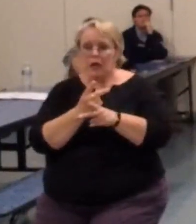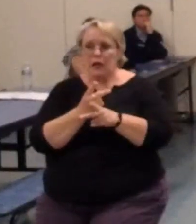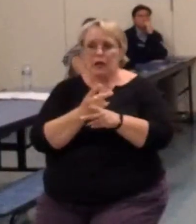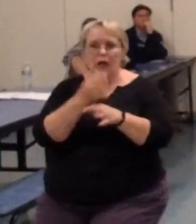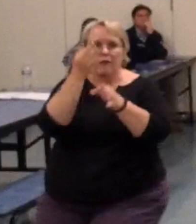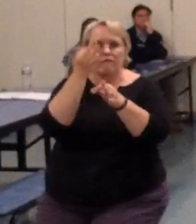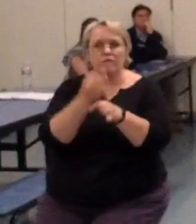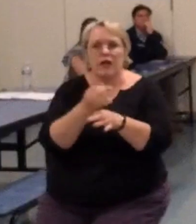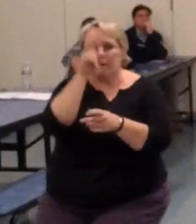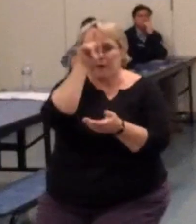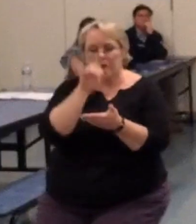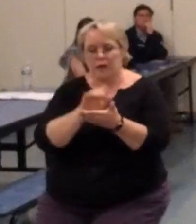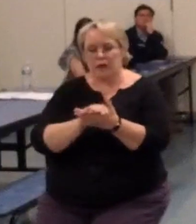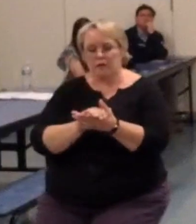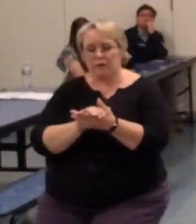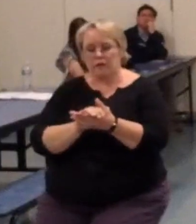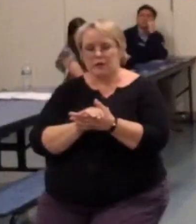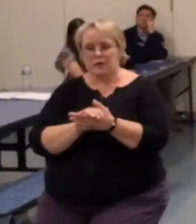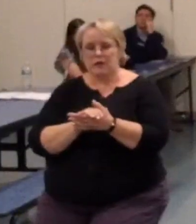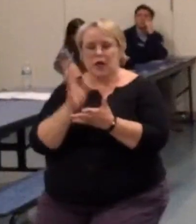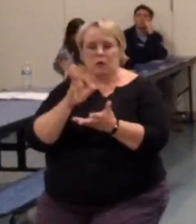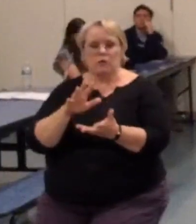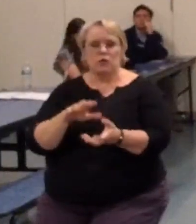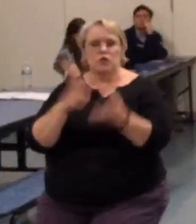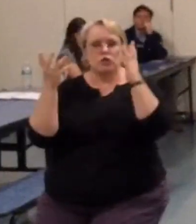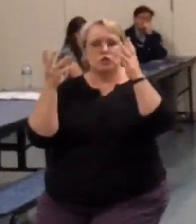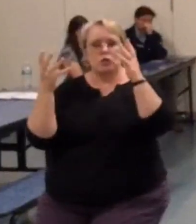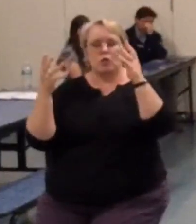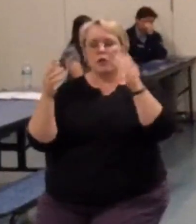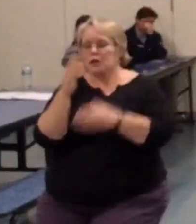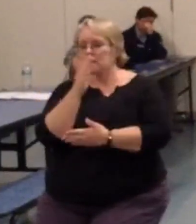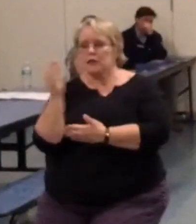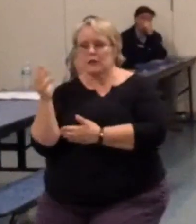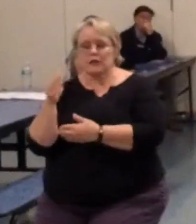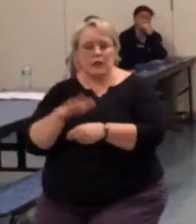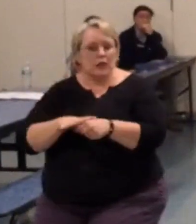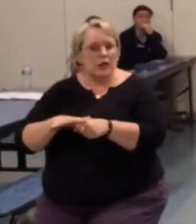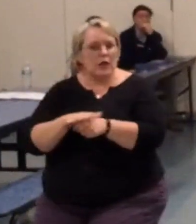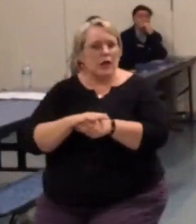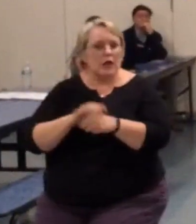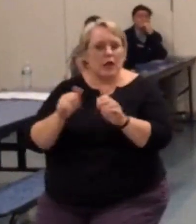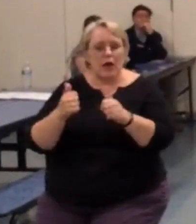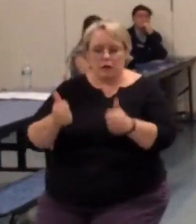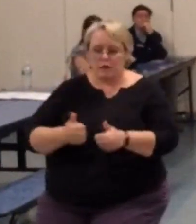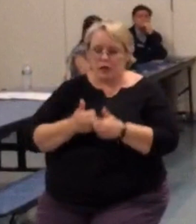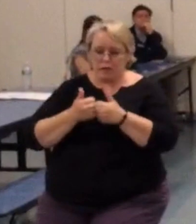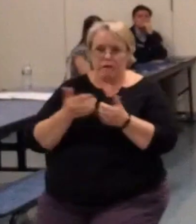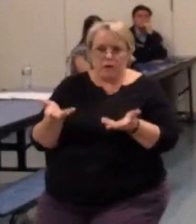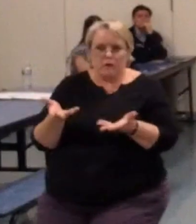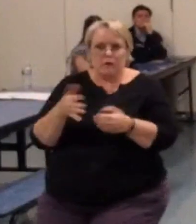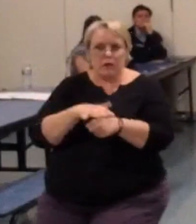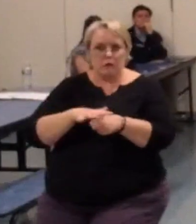to believe that it would destroy our wildlife and our neighborhood and our way of life in this town.